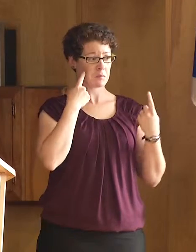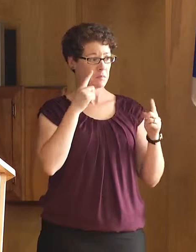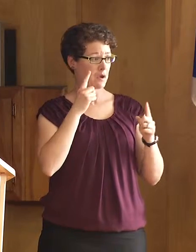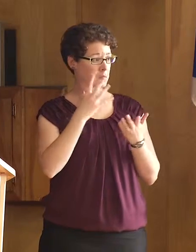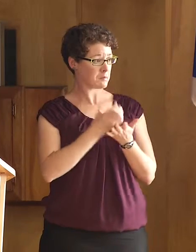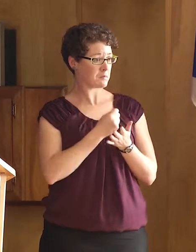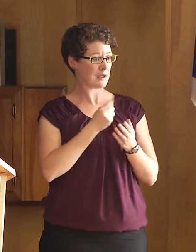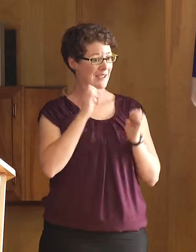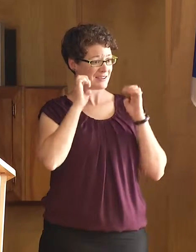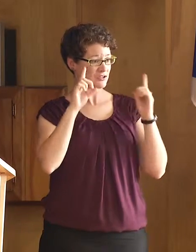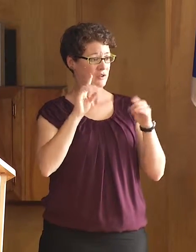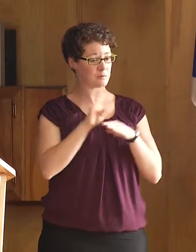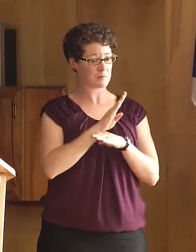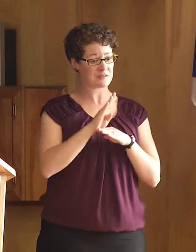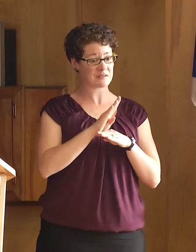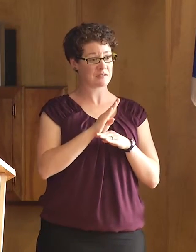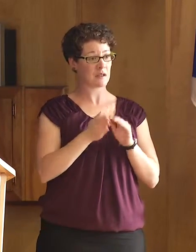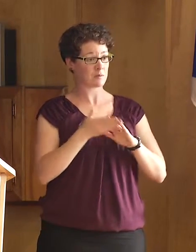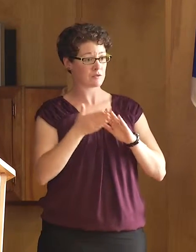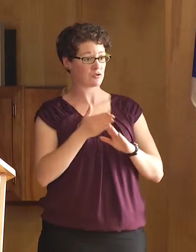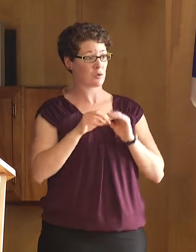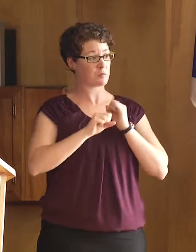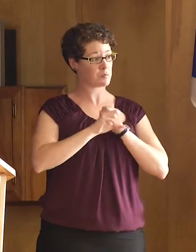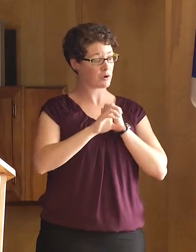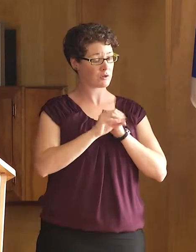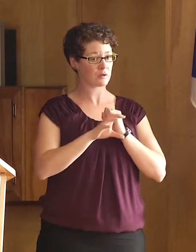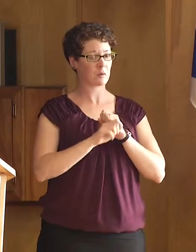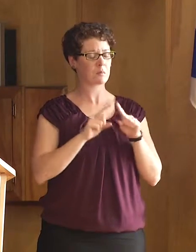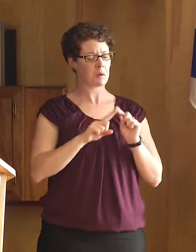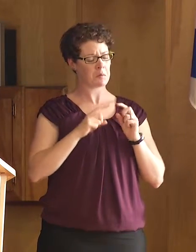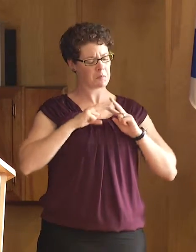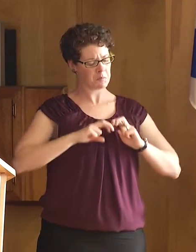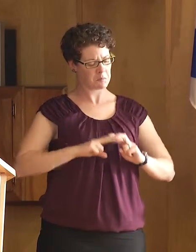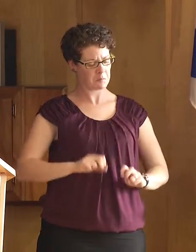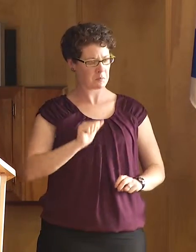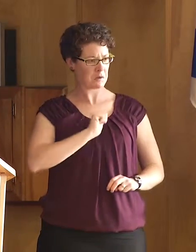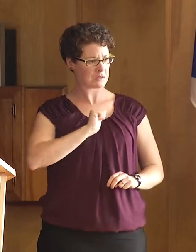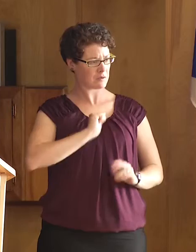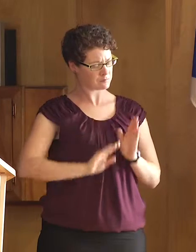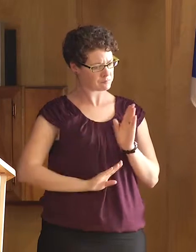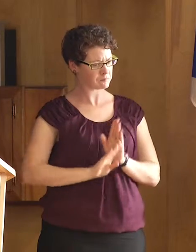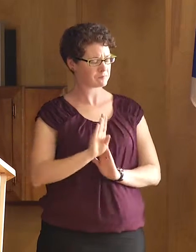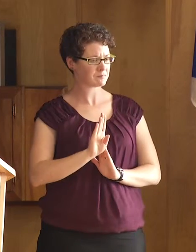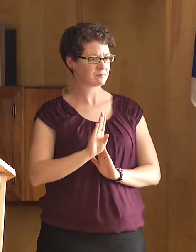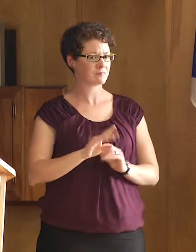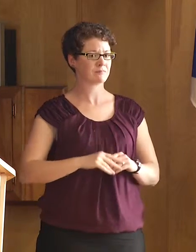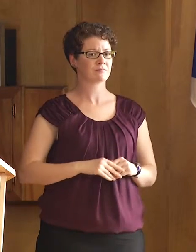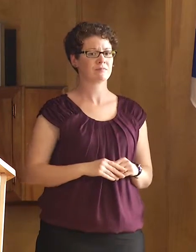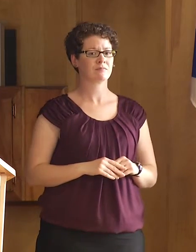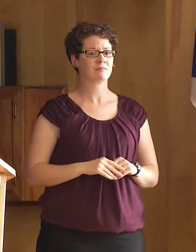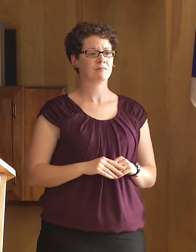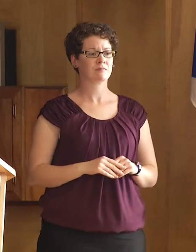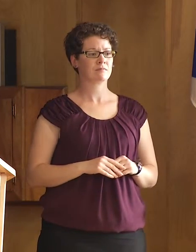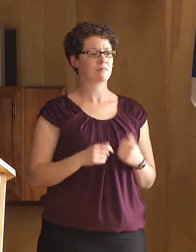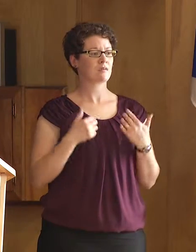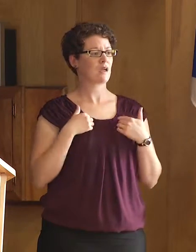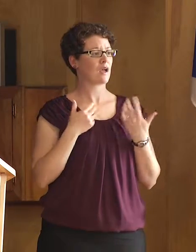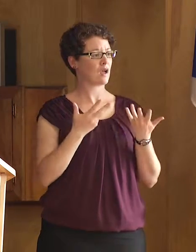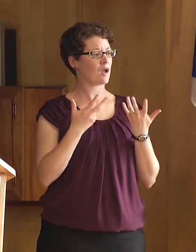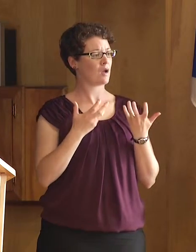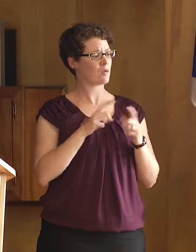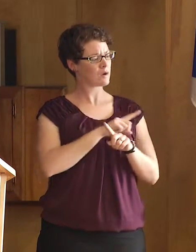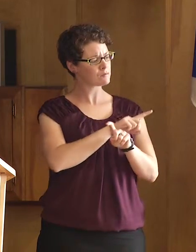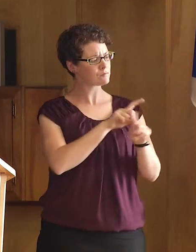business administration and marketing, but I gained a new perspective on myself and grew as a person. I would like to ask my fellow